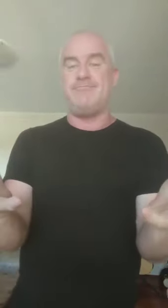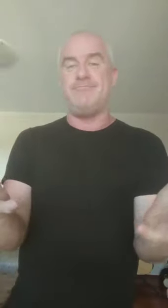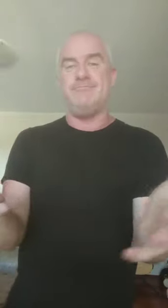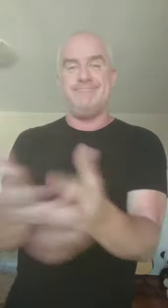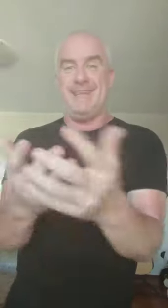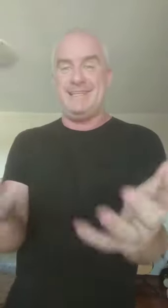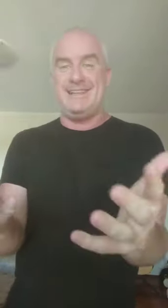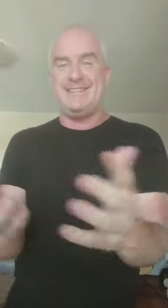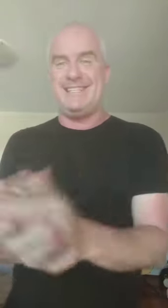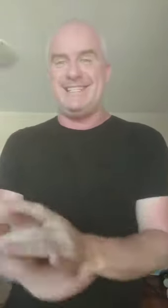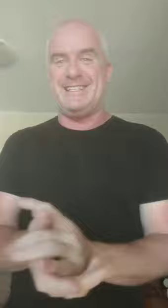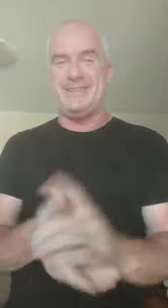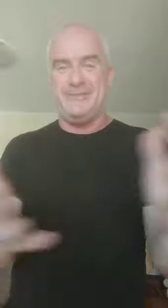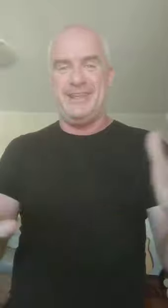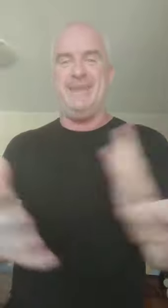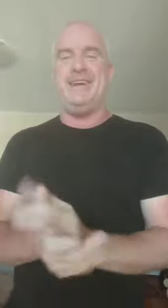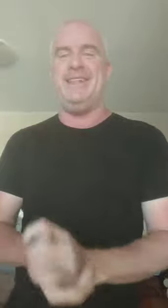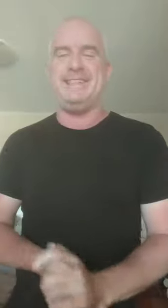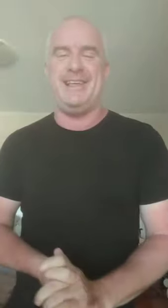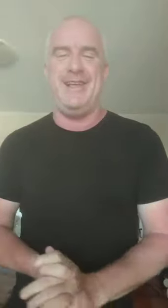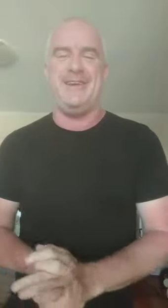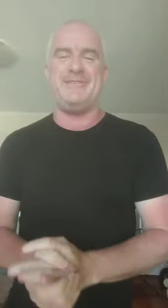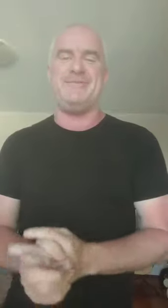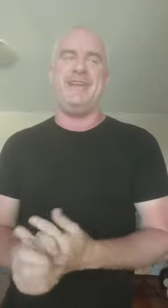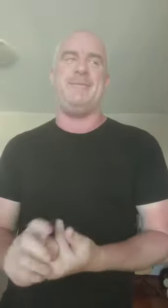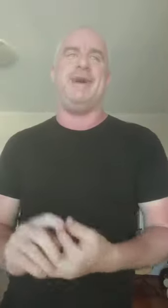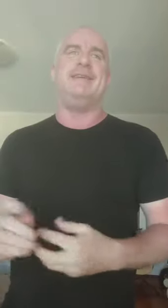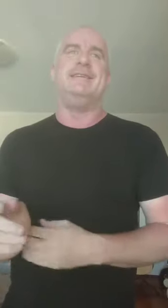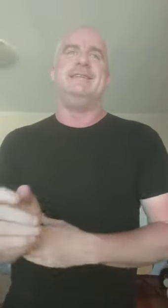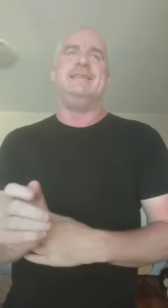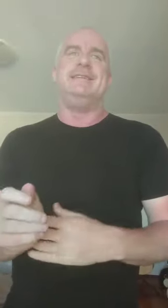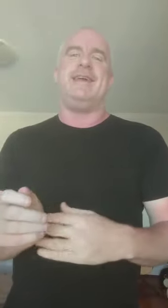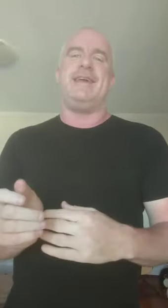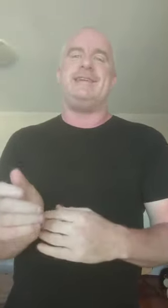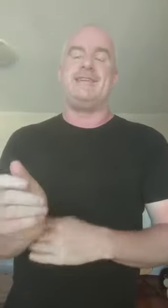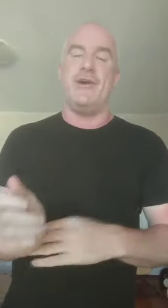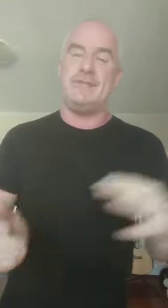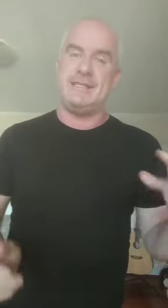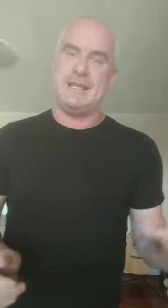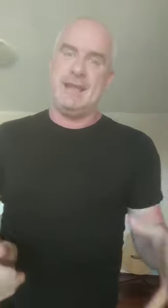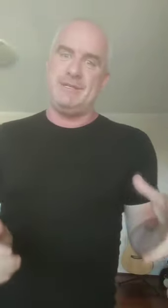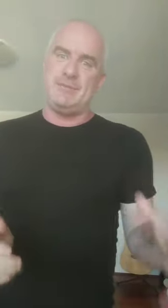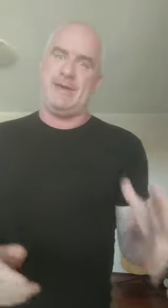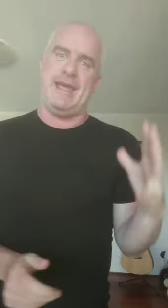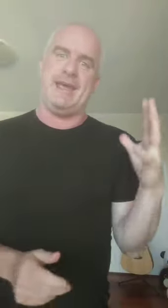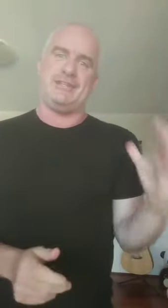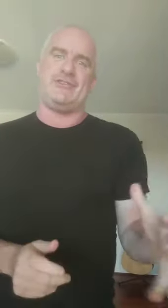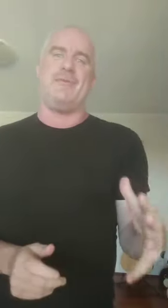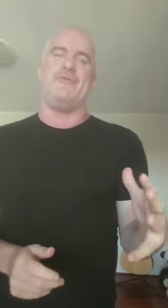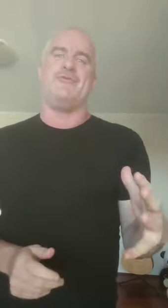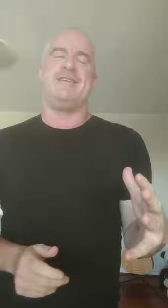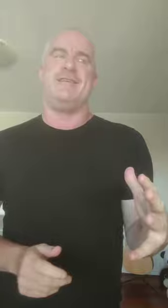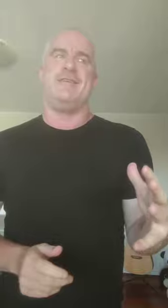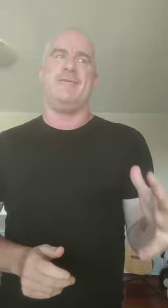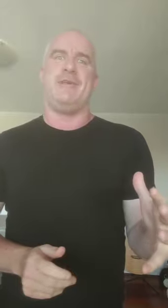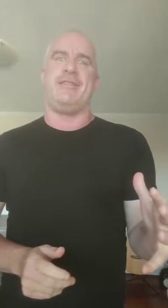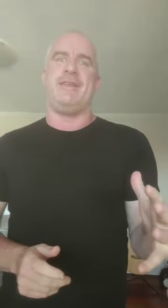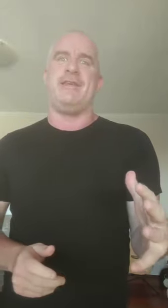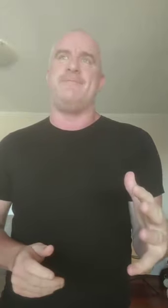their existence, good for them, you know, that's their life, good for them. But, you know, they don't seem to be as troubled with the,